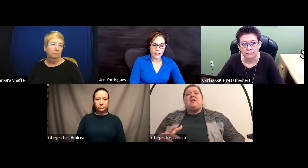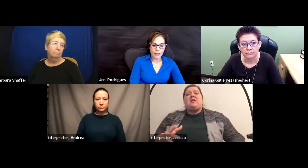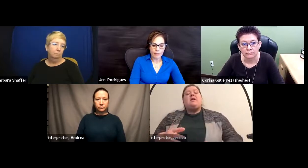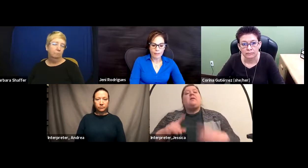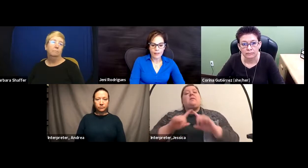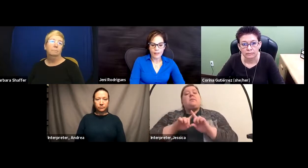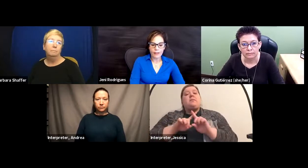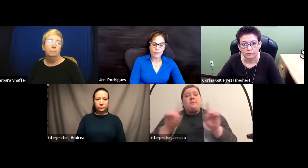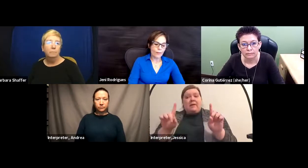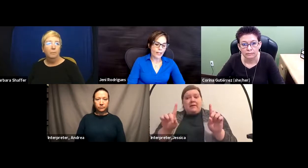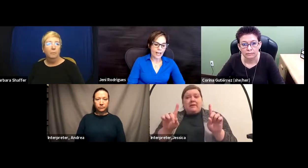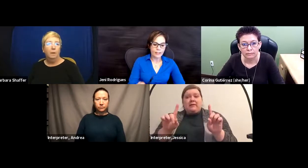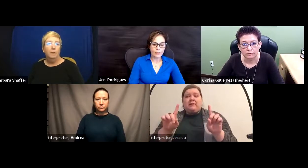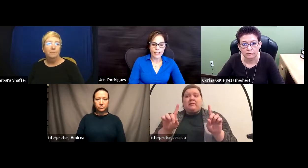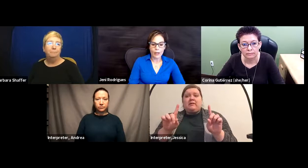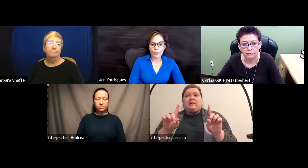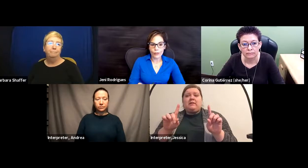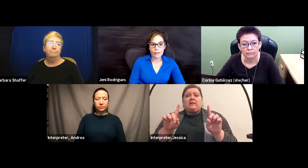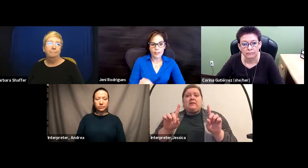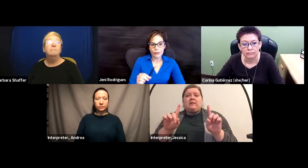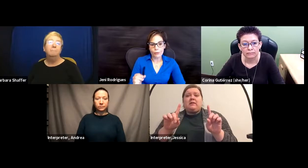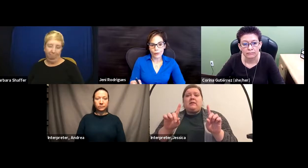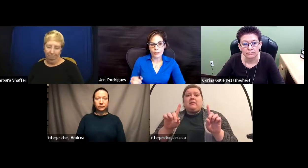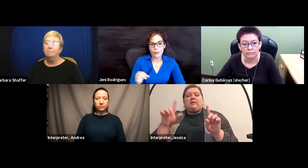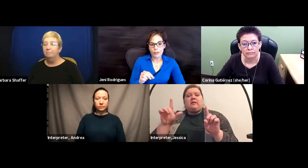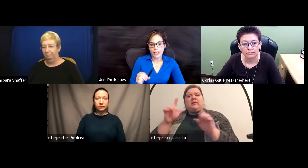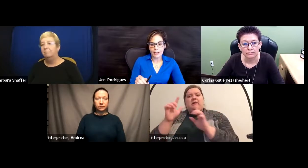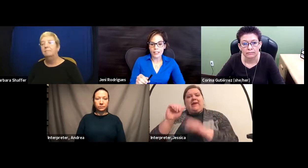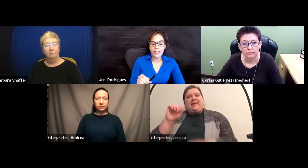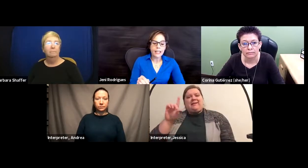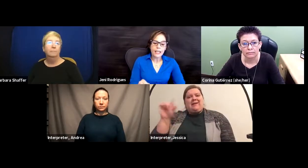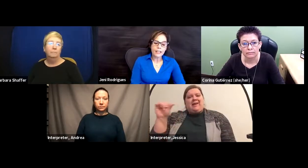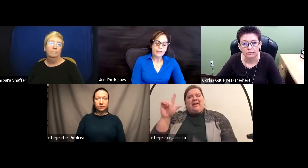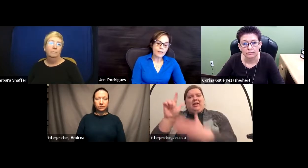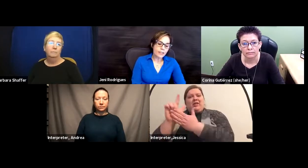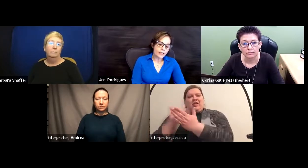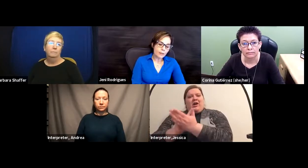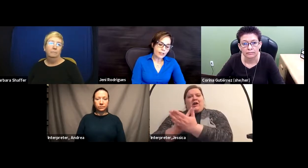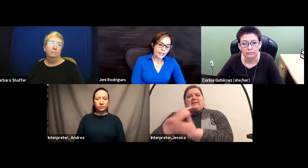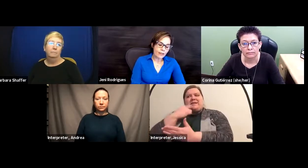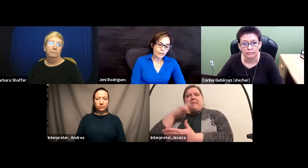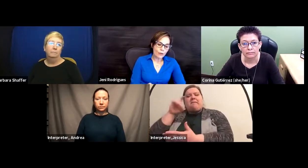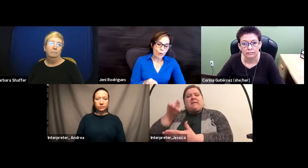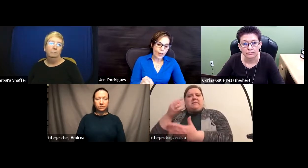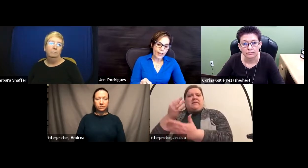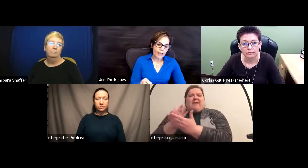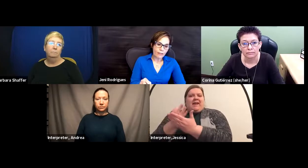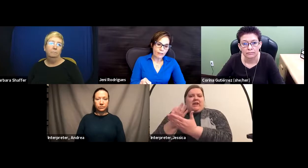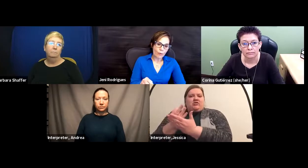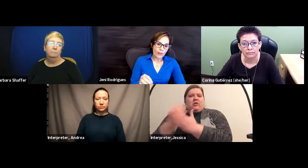it has to be a burden, financial burden to be able to get out of it, typically there is no way for